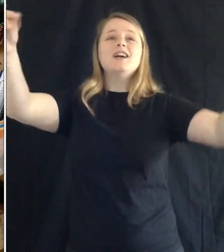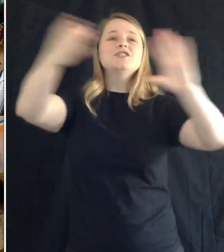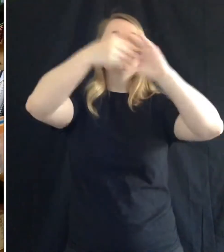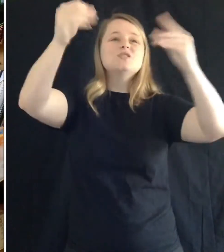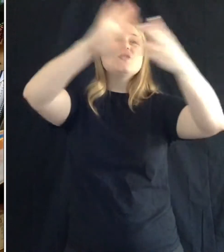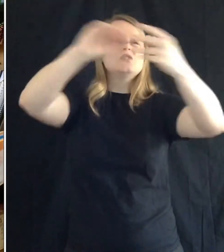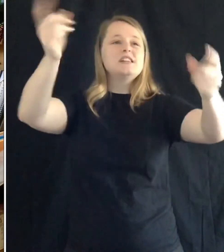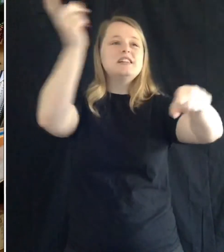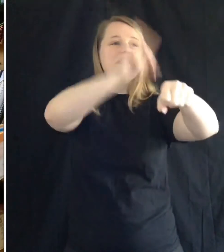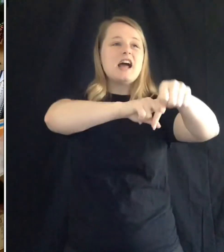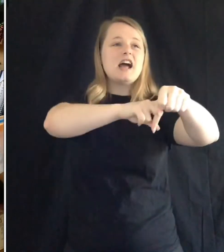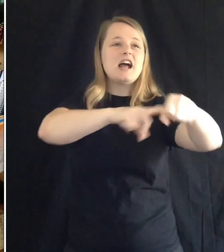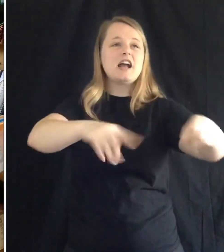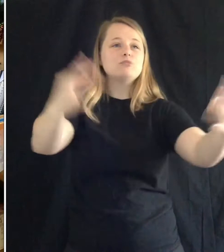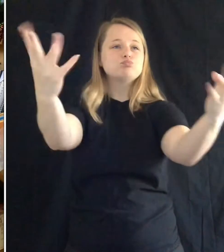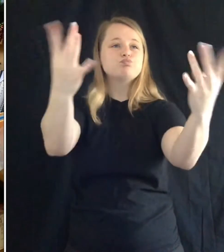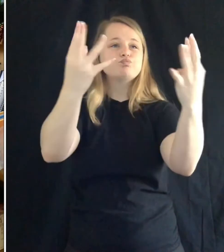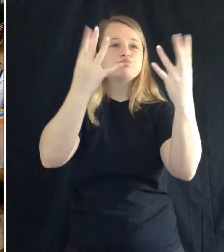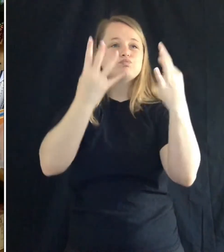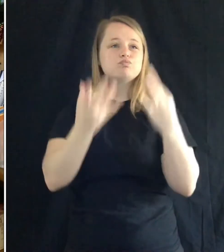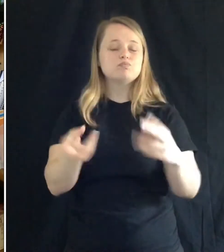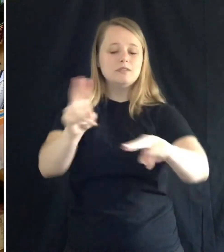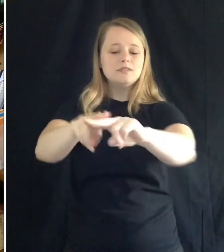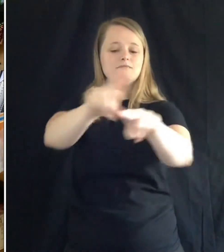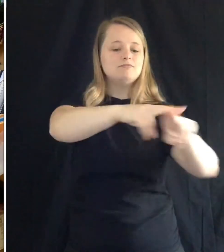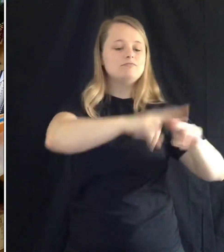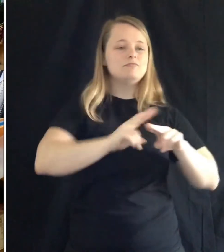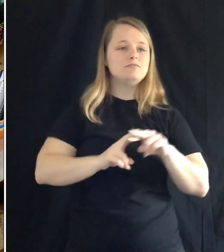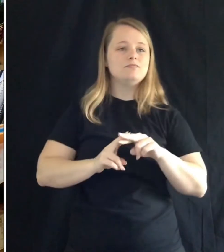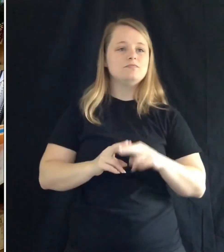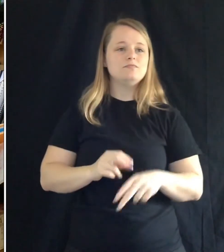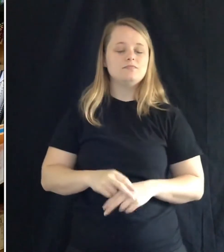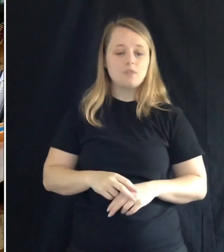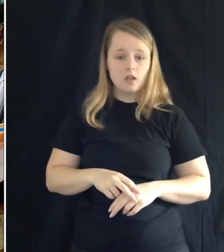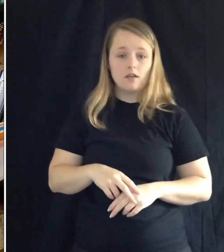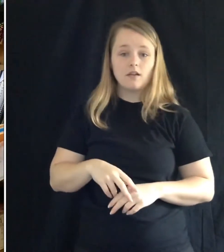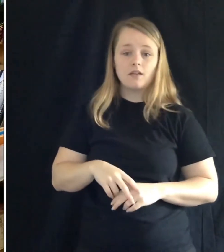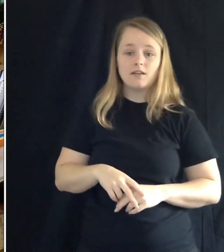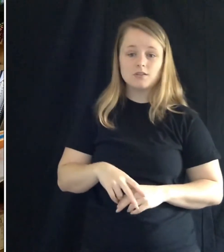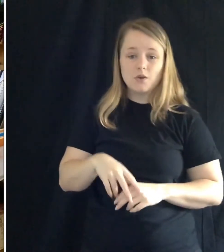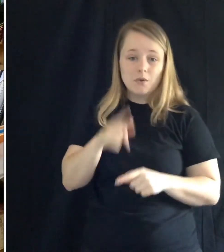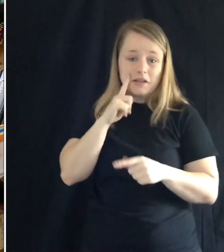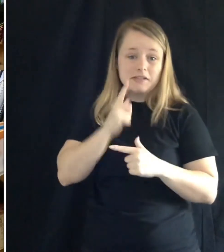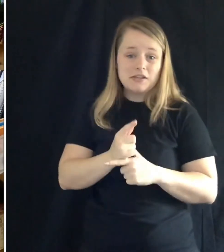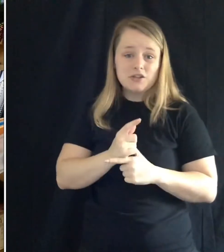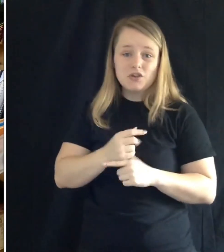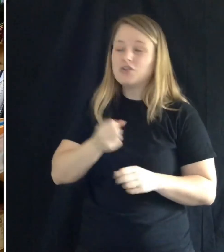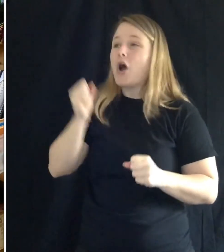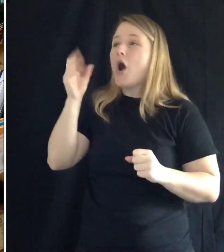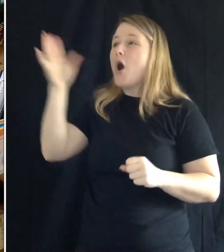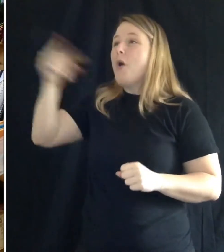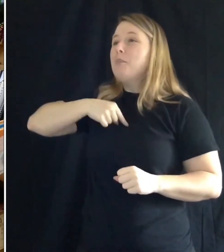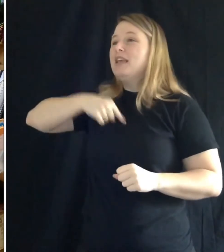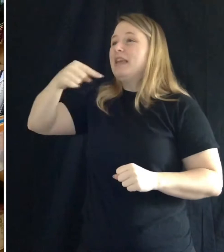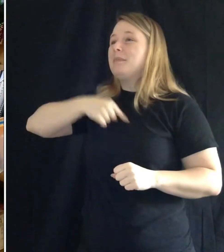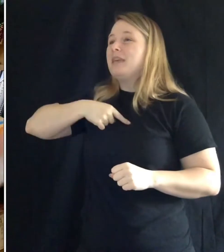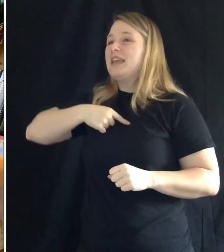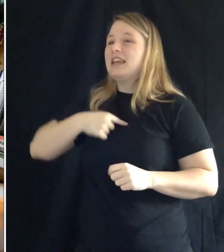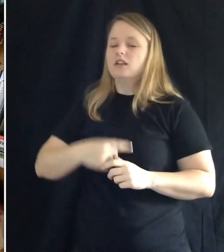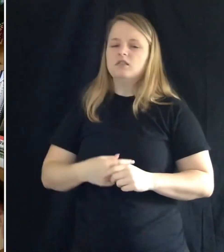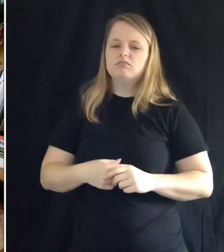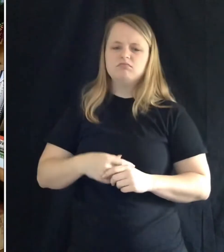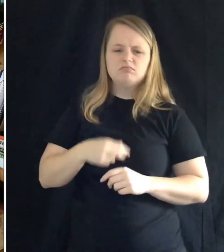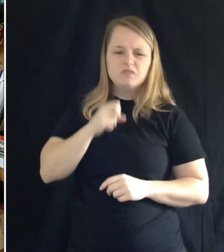Come gather around, children. Oh, me, me! cried Polly Wogglina. Story time is for